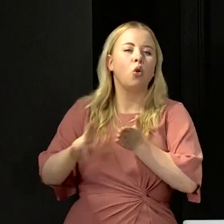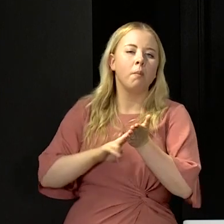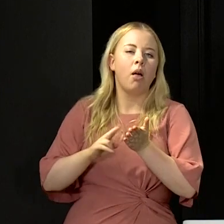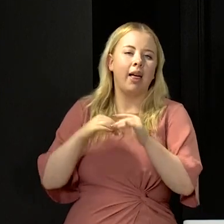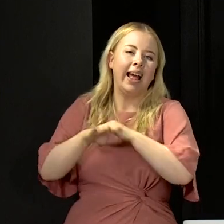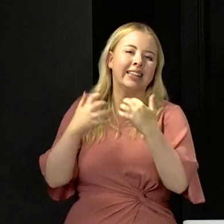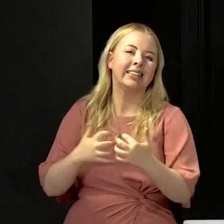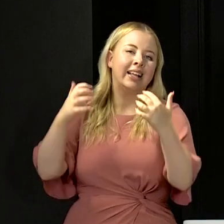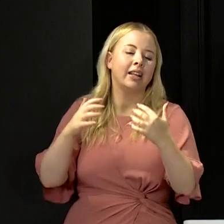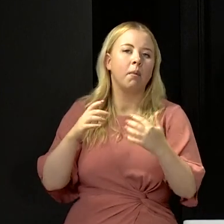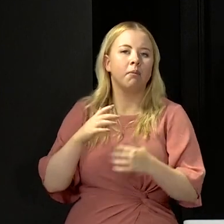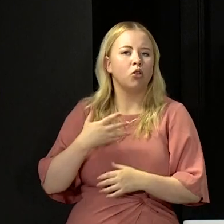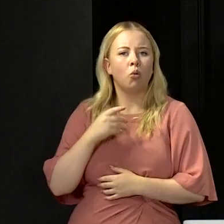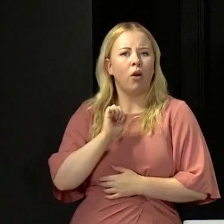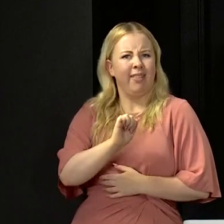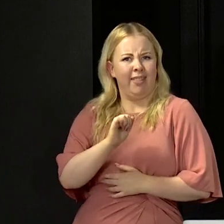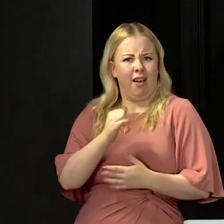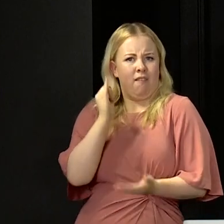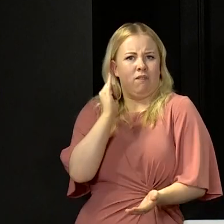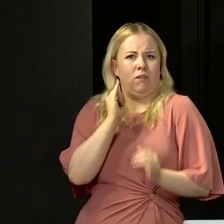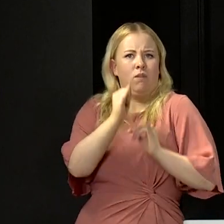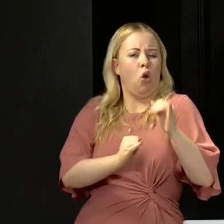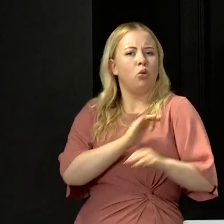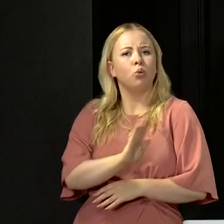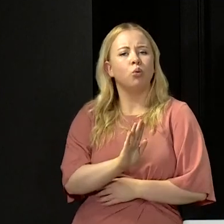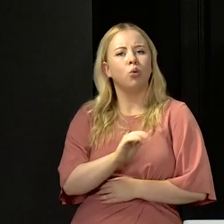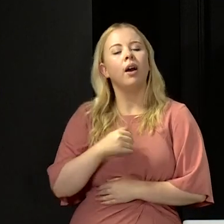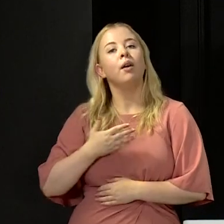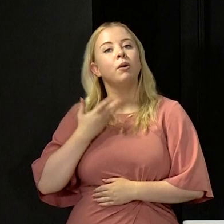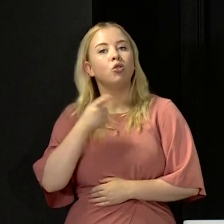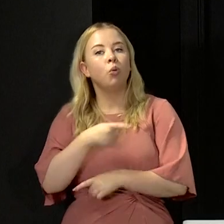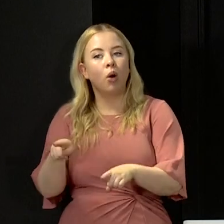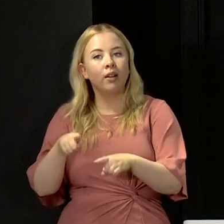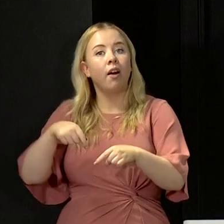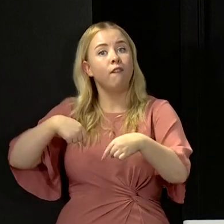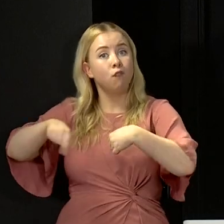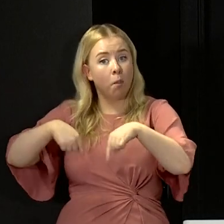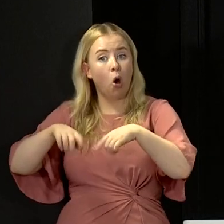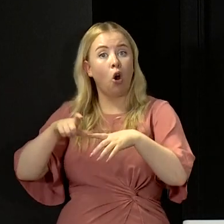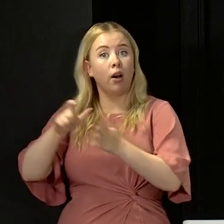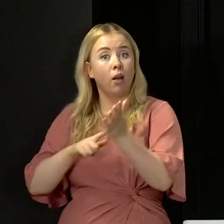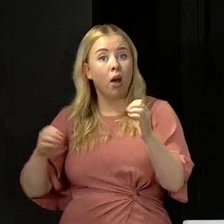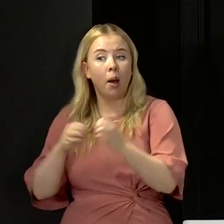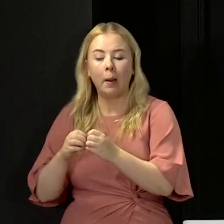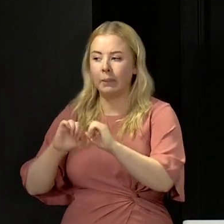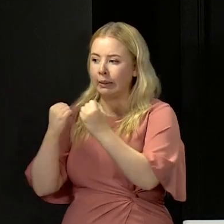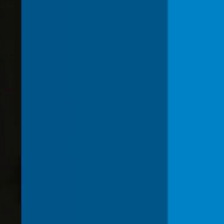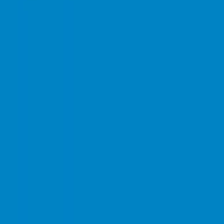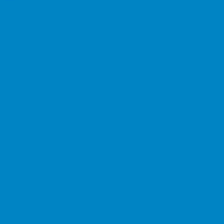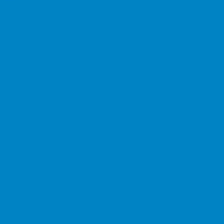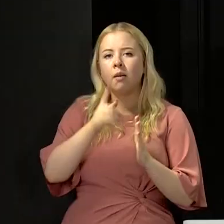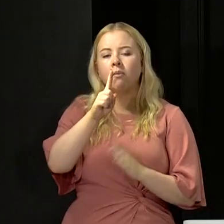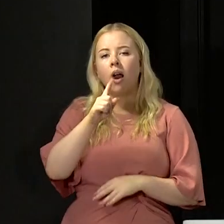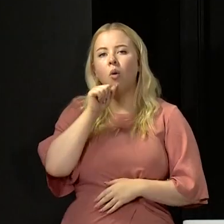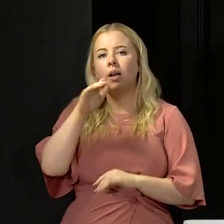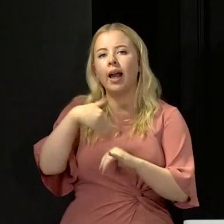stadiums. And I don't want the price of this to be paid by football players and clubs who are living up to their responsibilities.